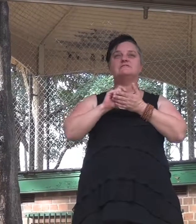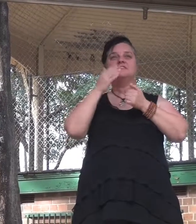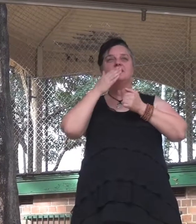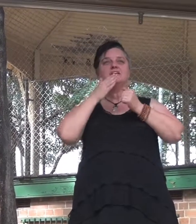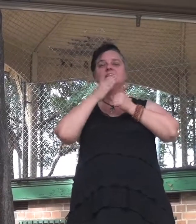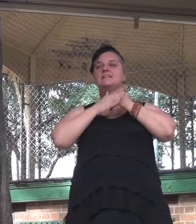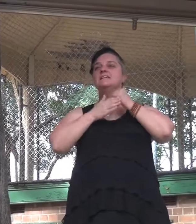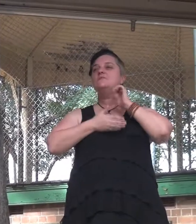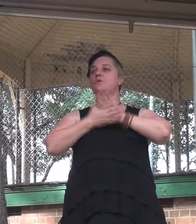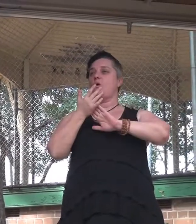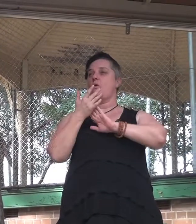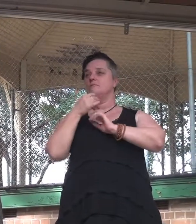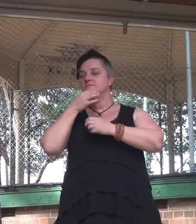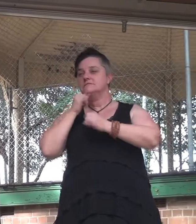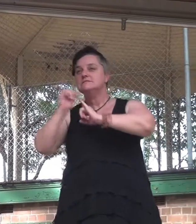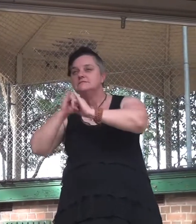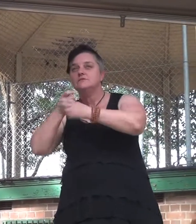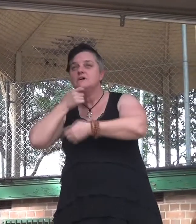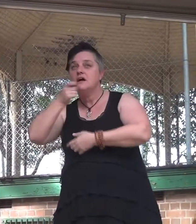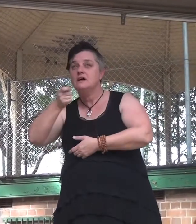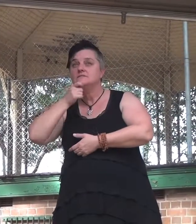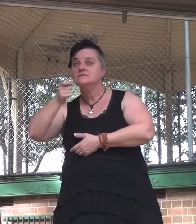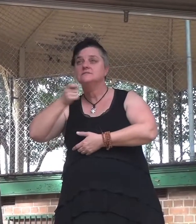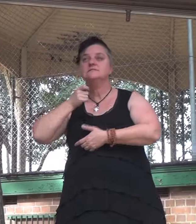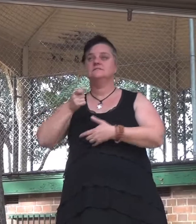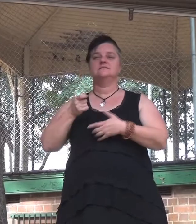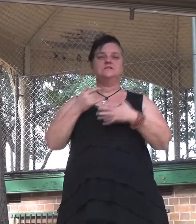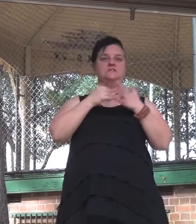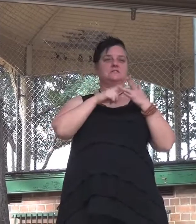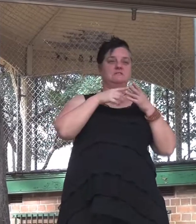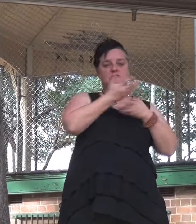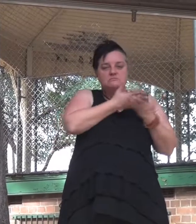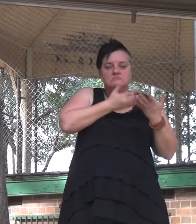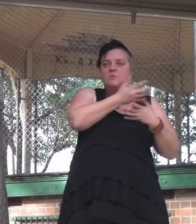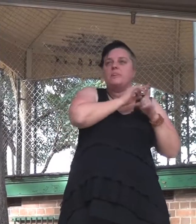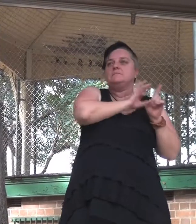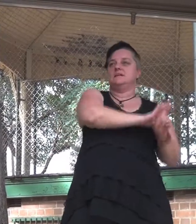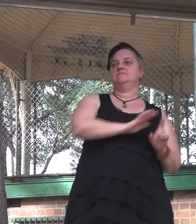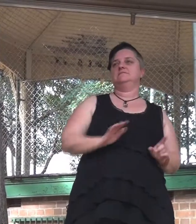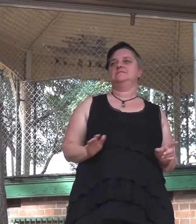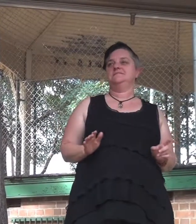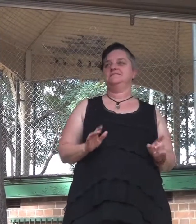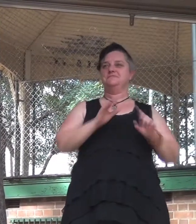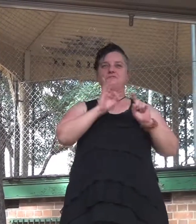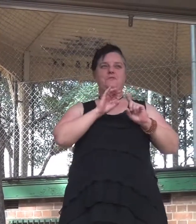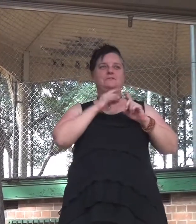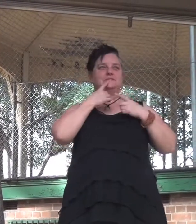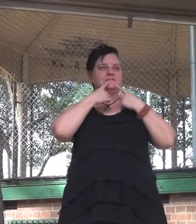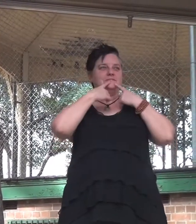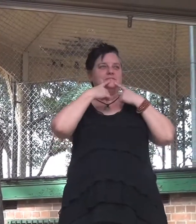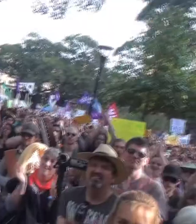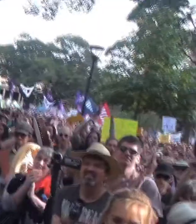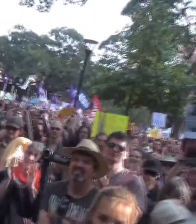ABC or Fairfax, that, ladies and gentlemen, is a problem. So a revolution we need isn't just in politics, it's also in the press.